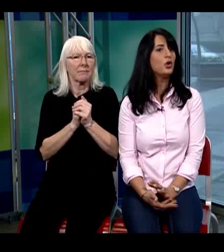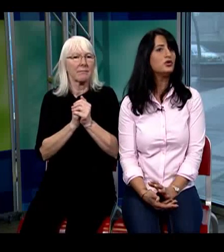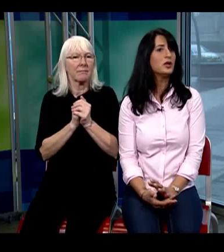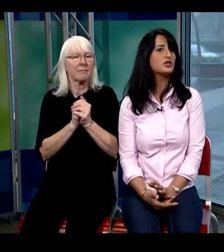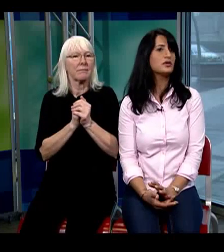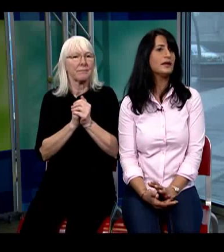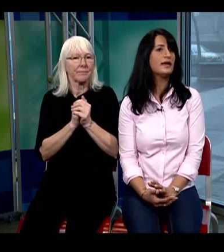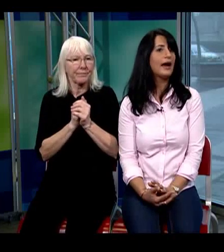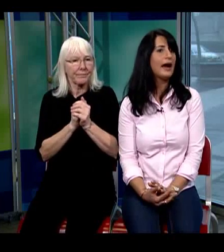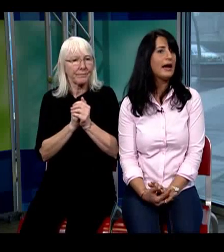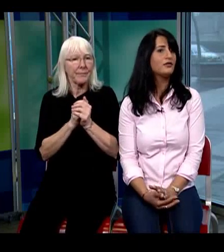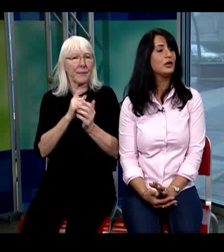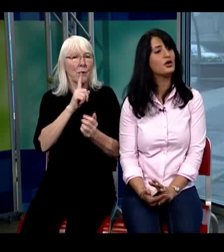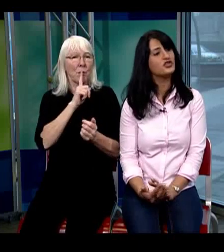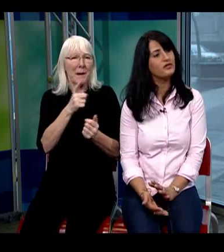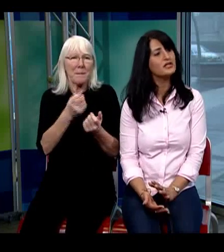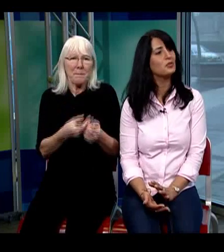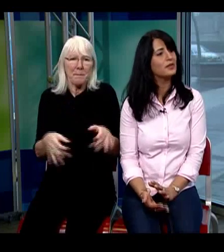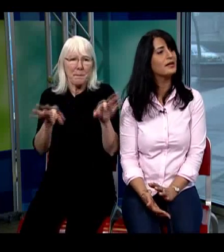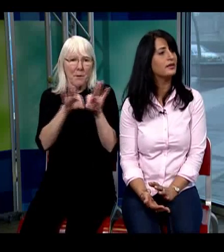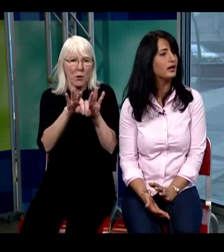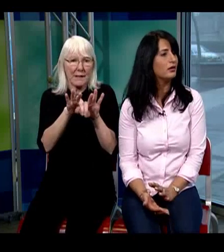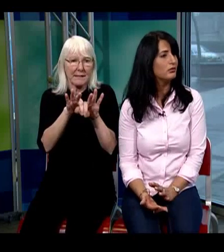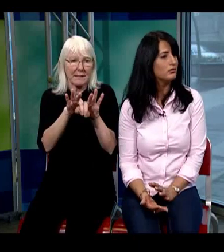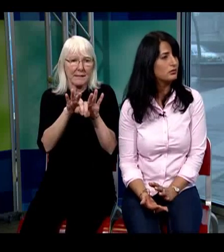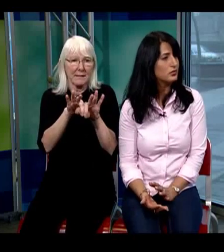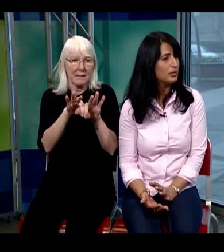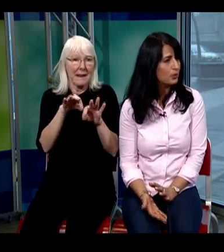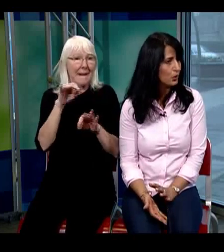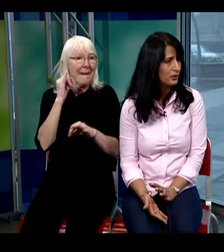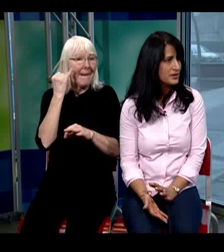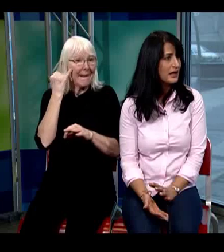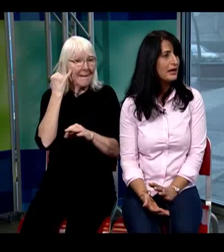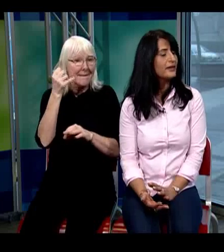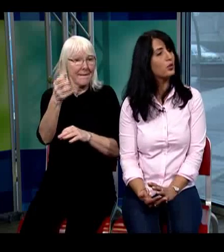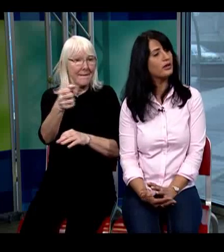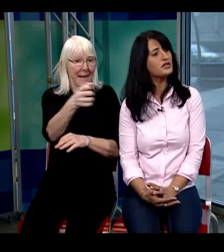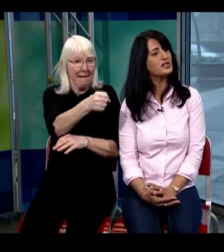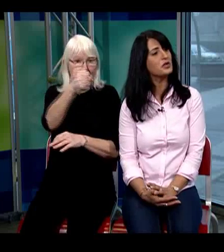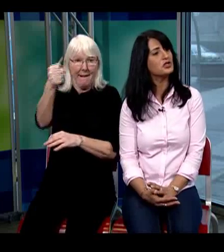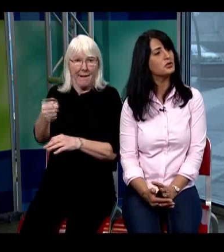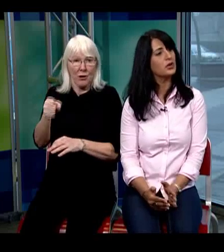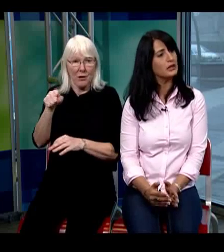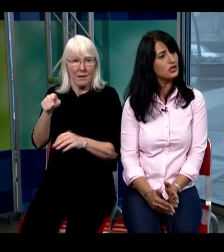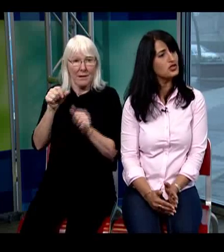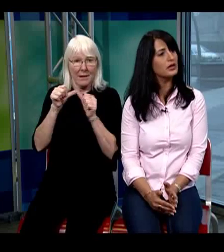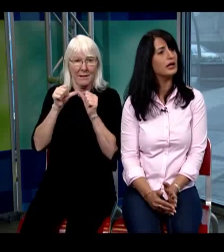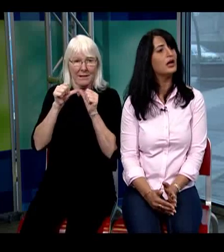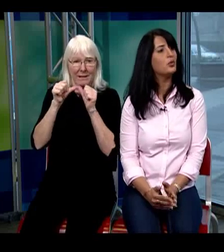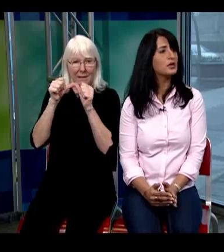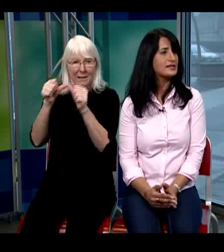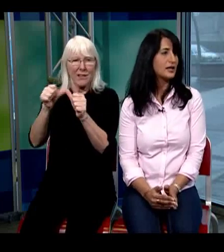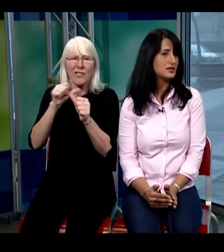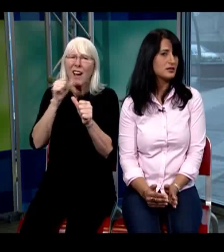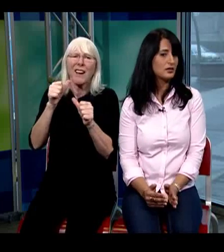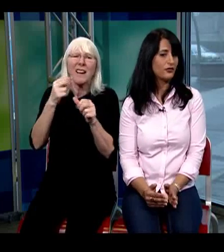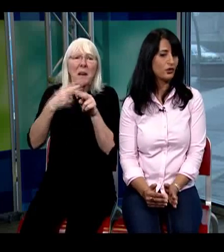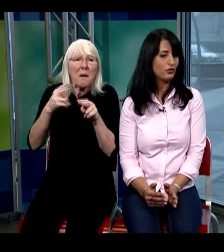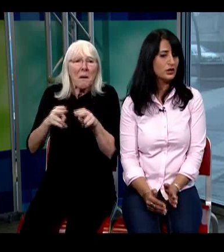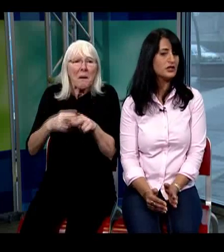want to make sure that they have the longevity within their employment that whatever it is we do initially will set for really